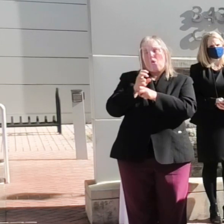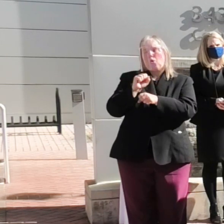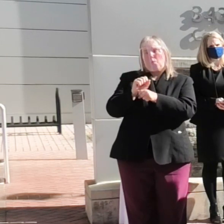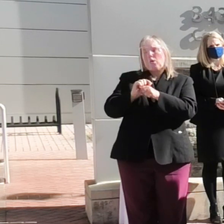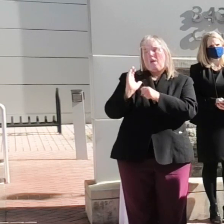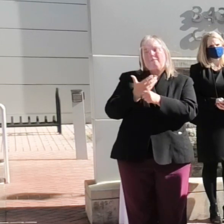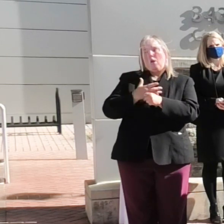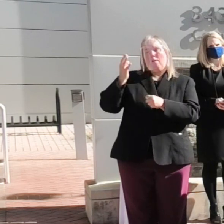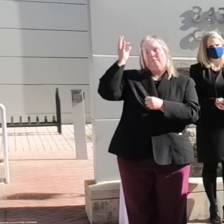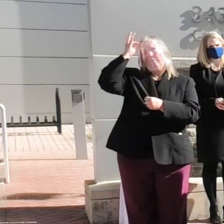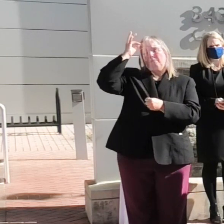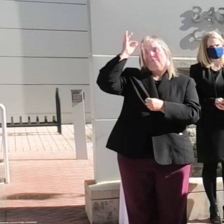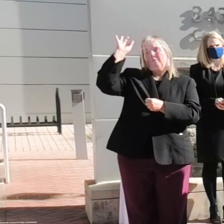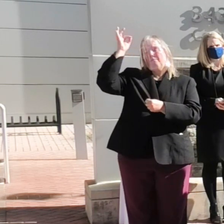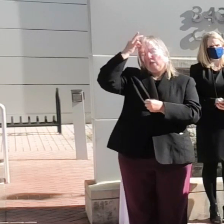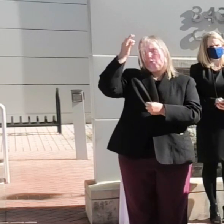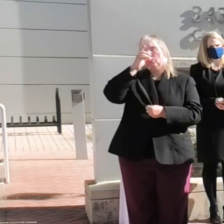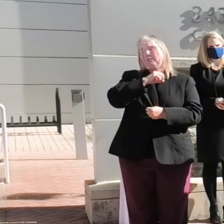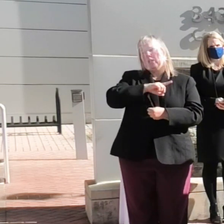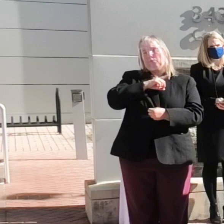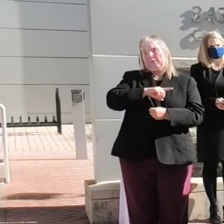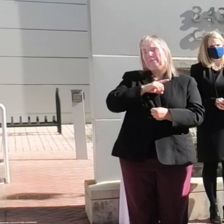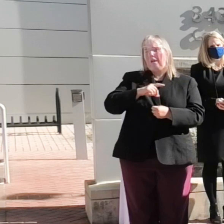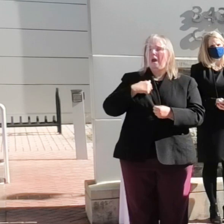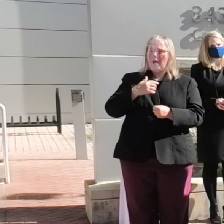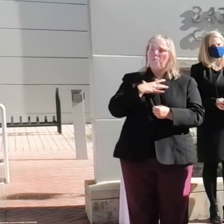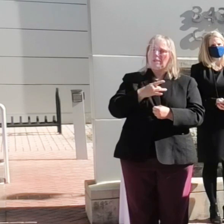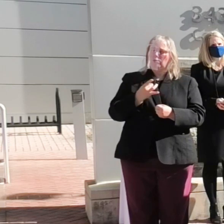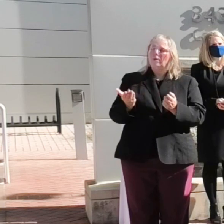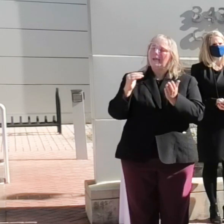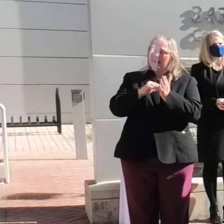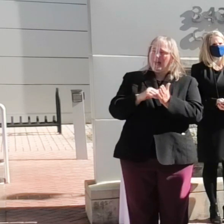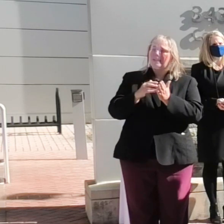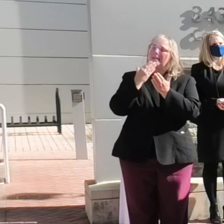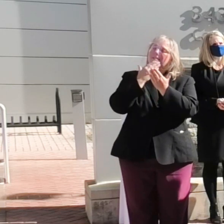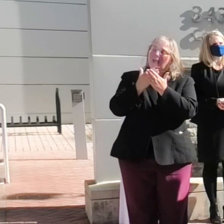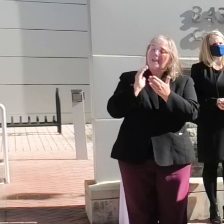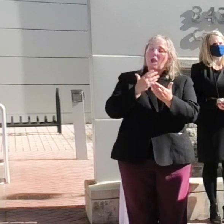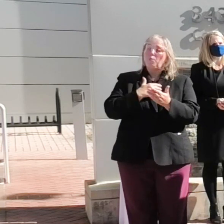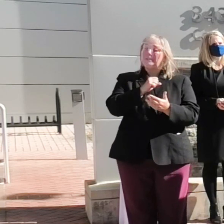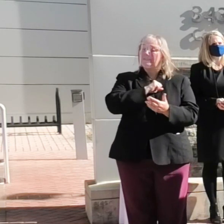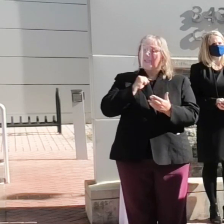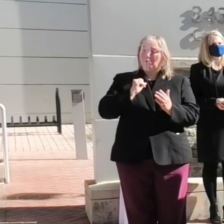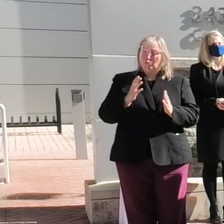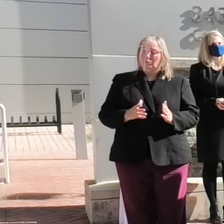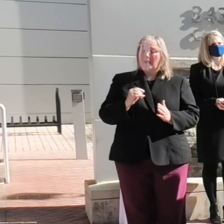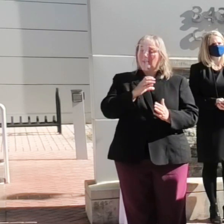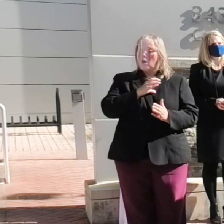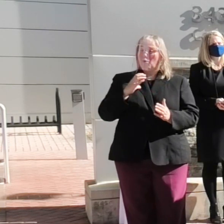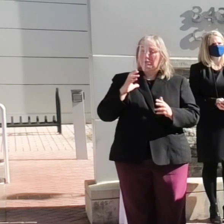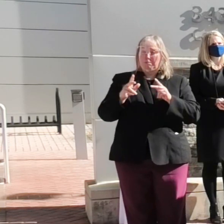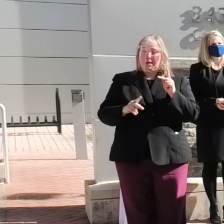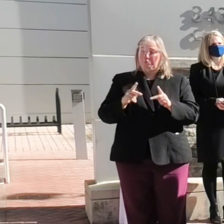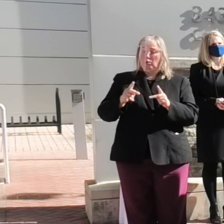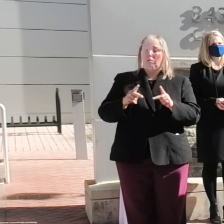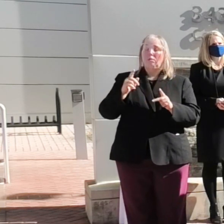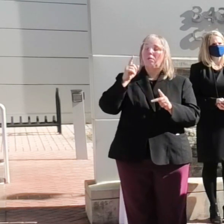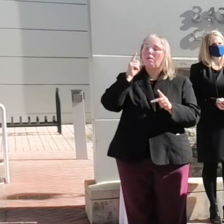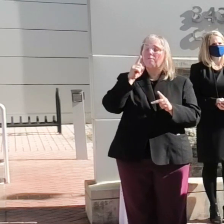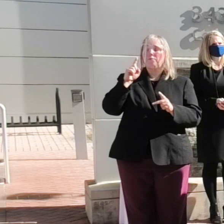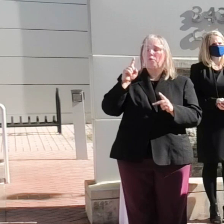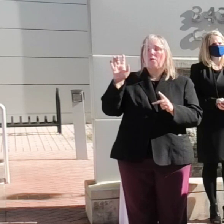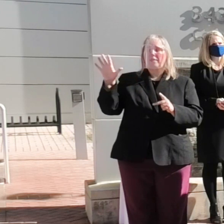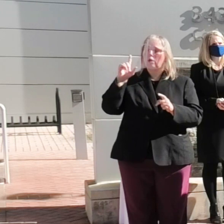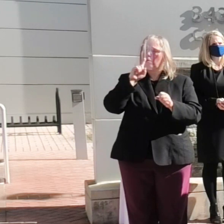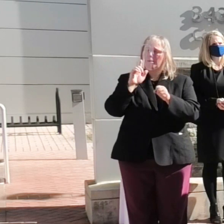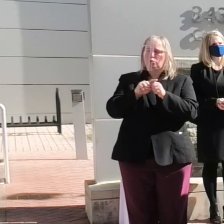delegation. And I'd like to once again thank our senators and our congresspeople who are committed to our